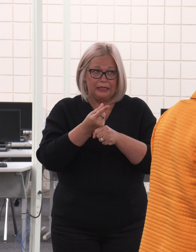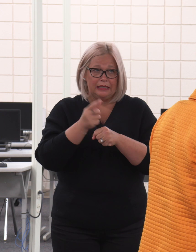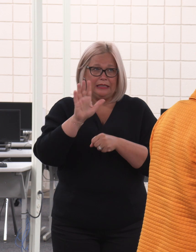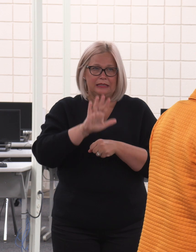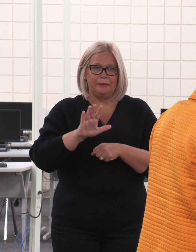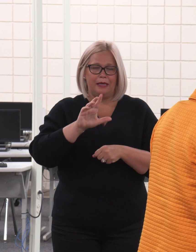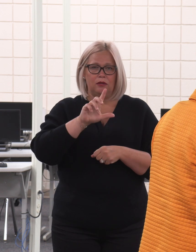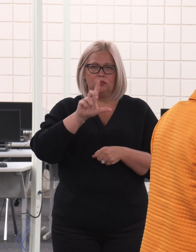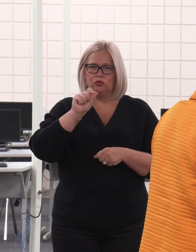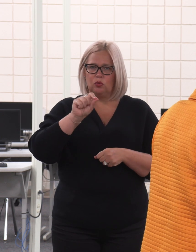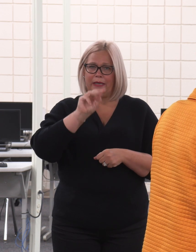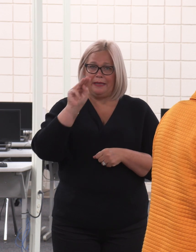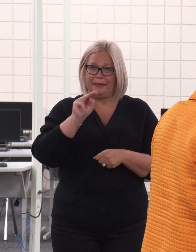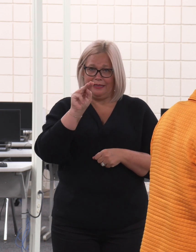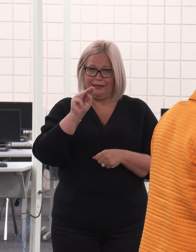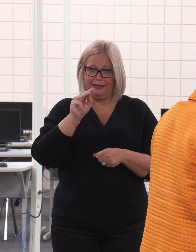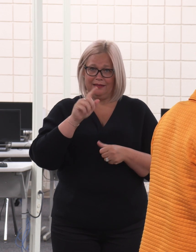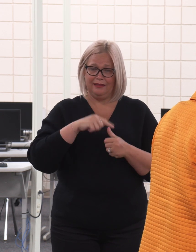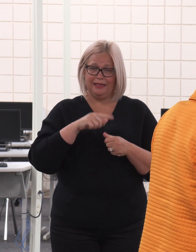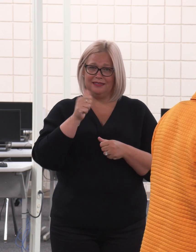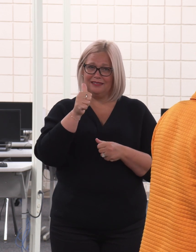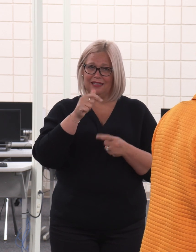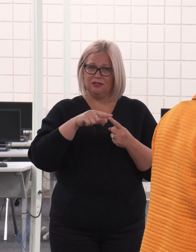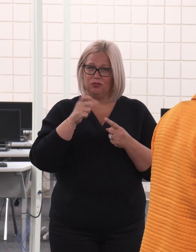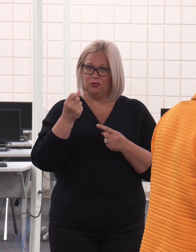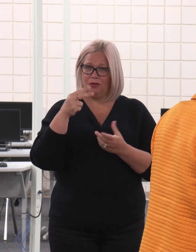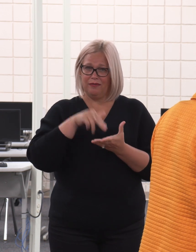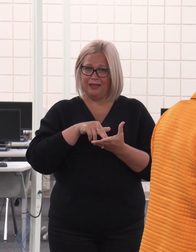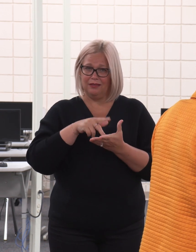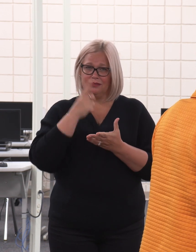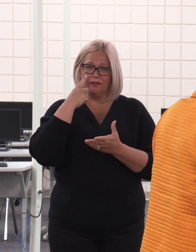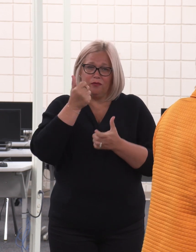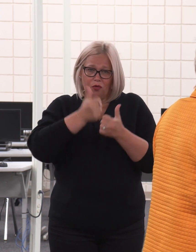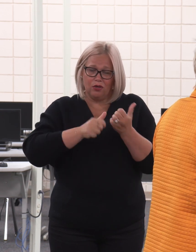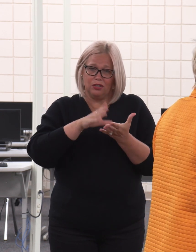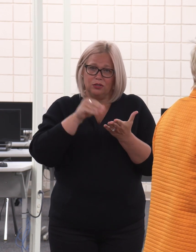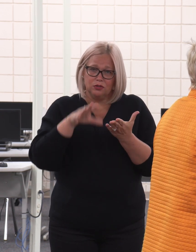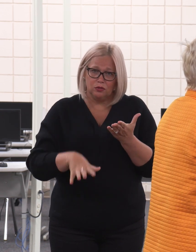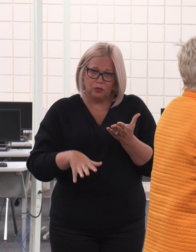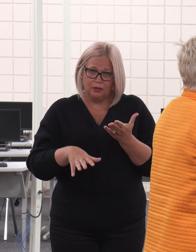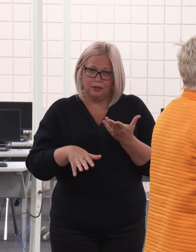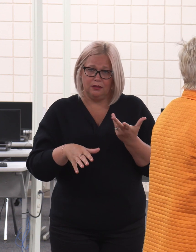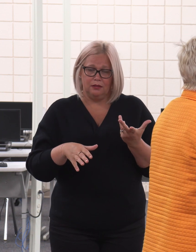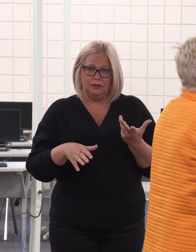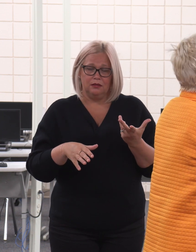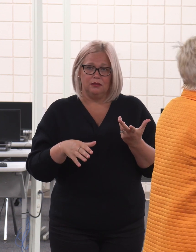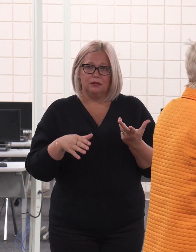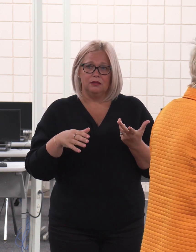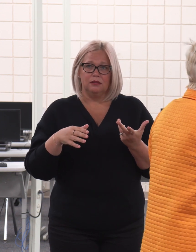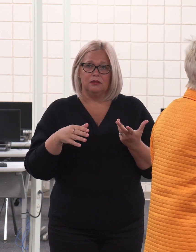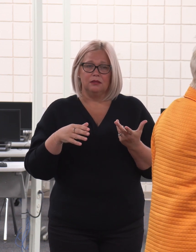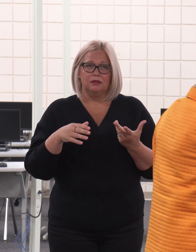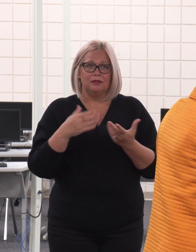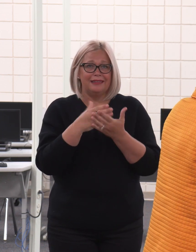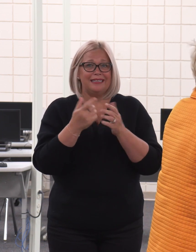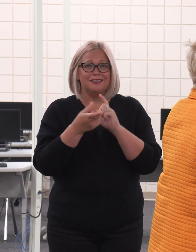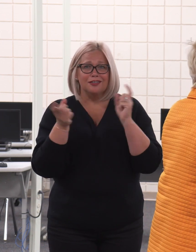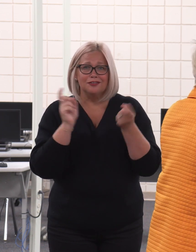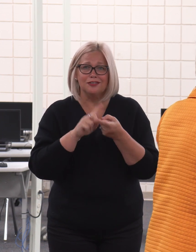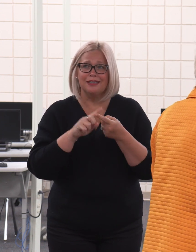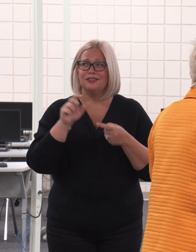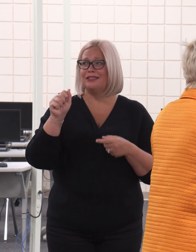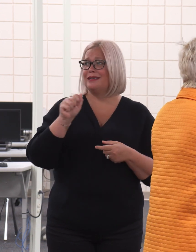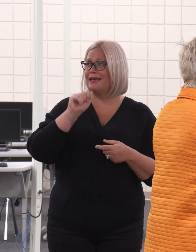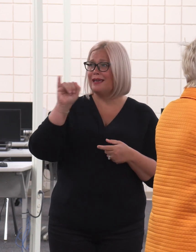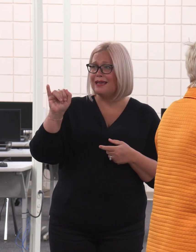about $20 million. So, that's $10,000 to $12,000 per student. And we just need, things are changing, AI,